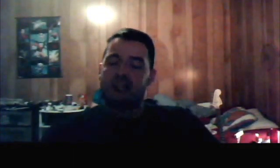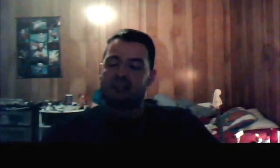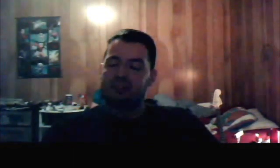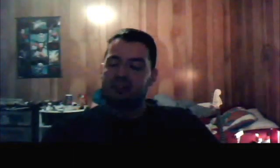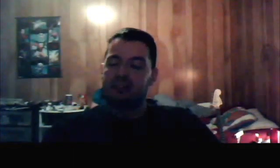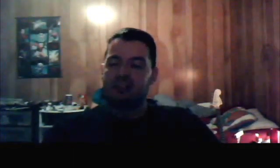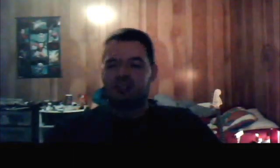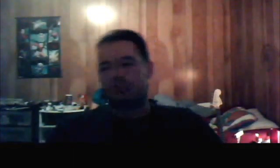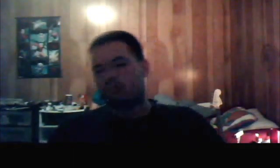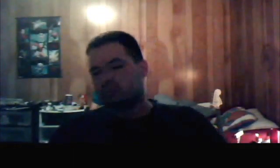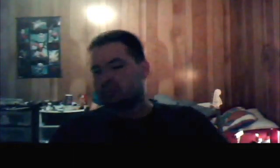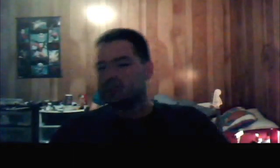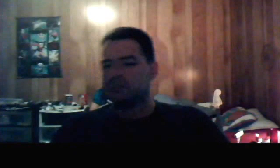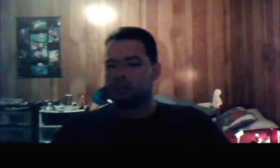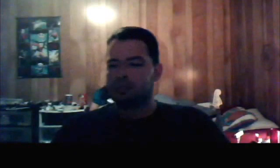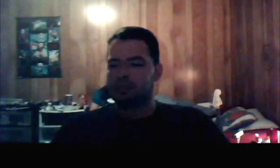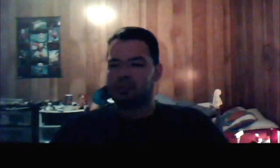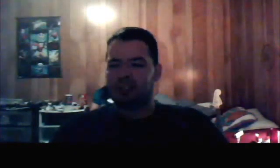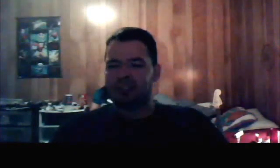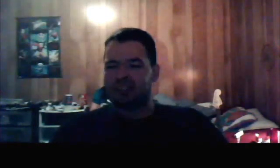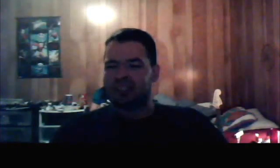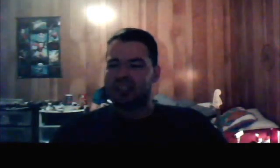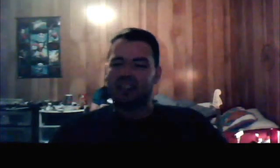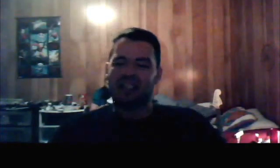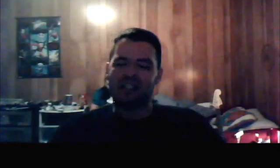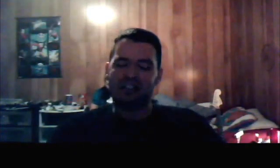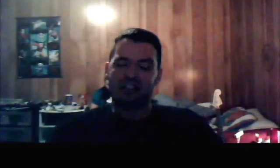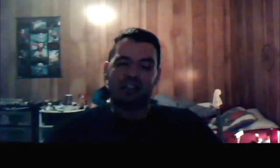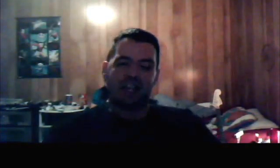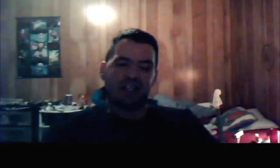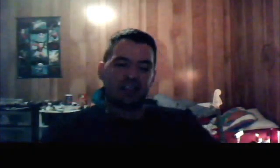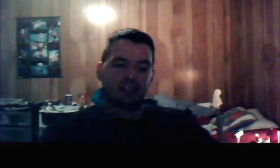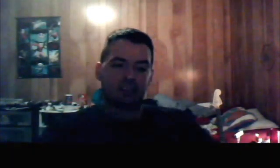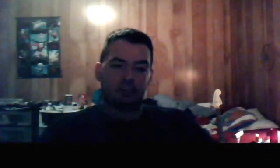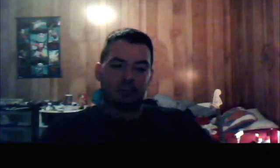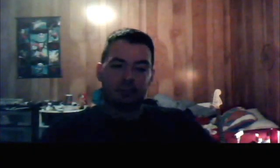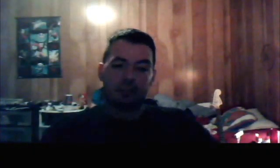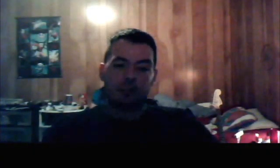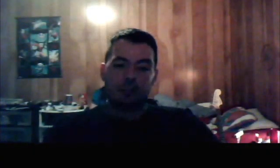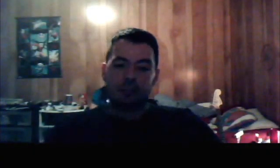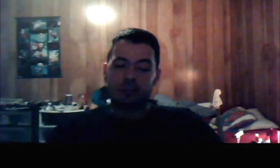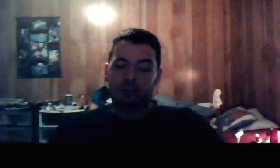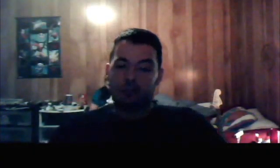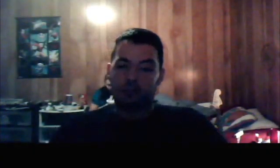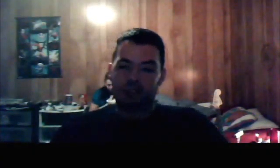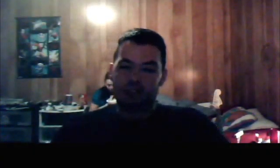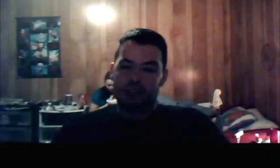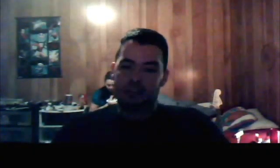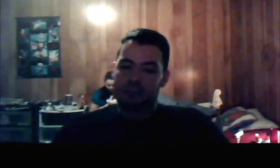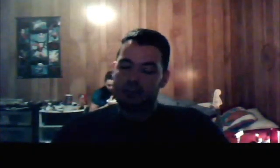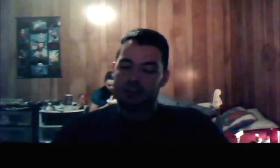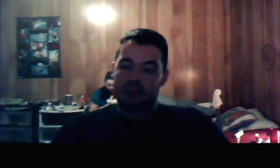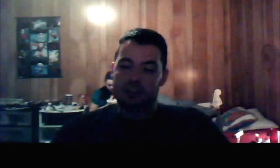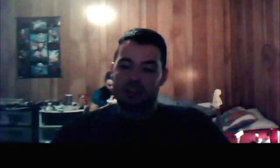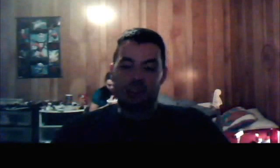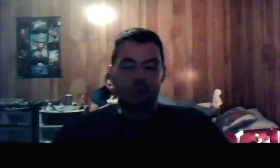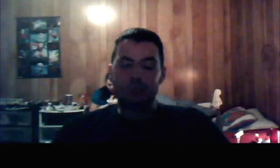And, you know, some of the plot, yeah, it lagged in a little bit. But you know what? It was